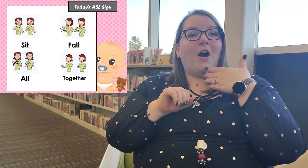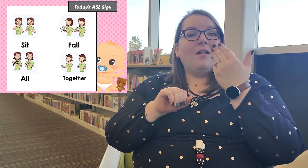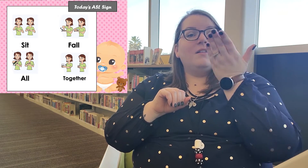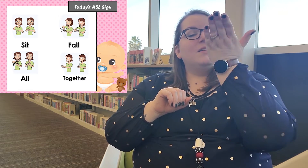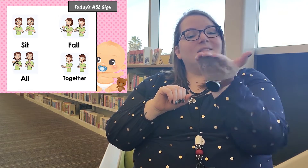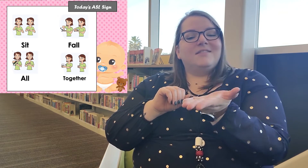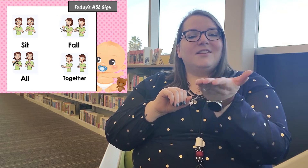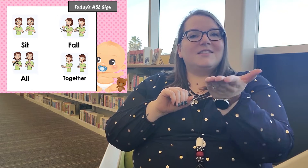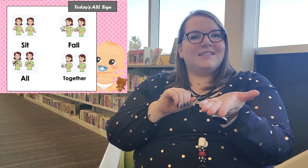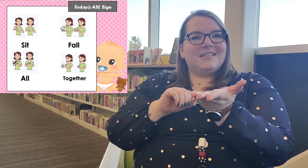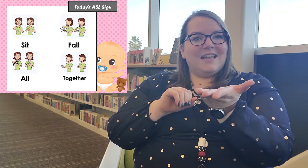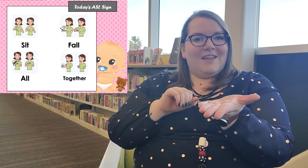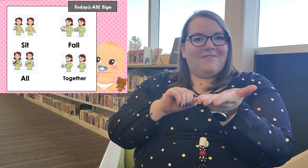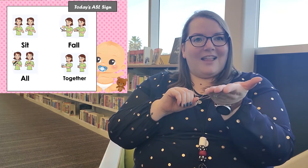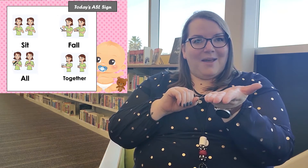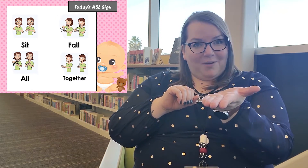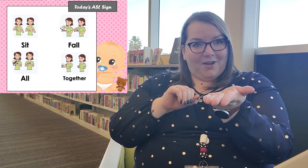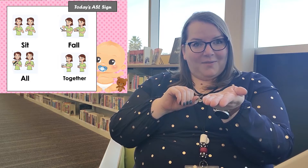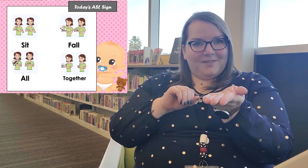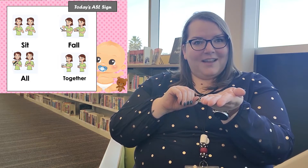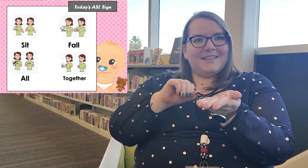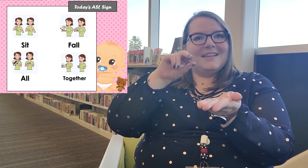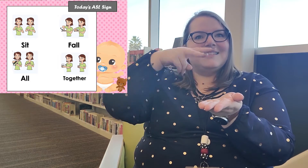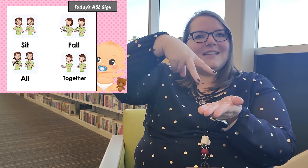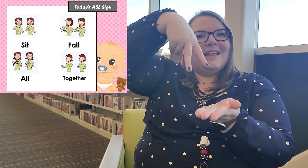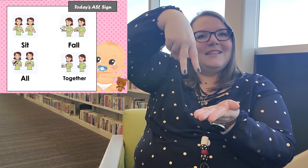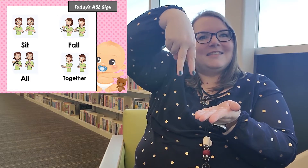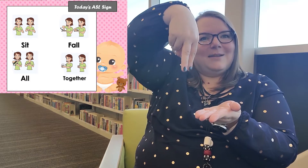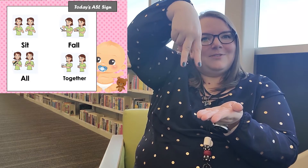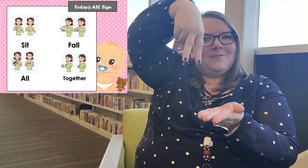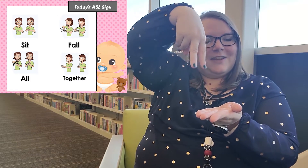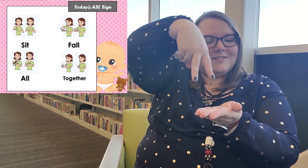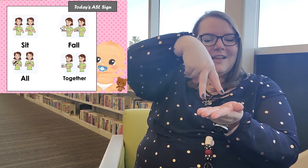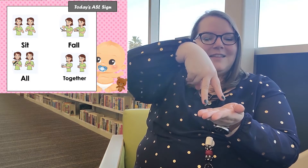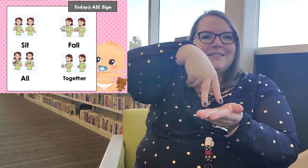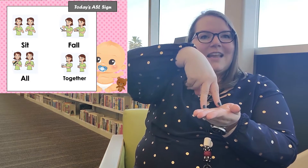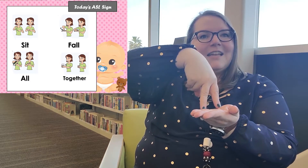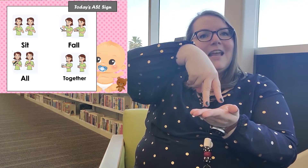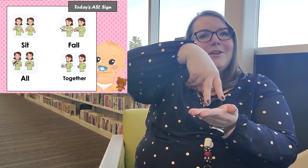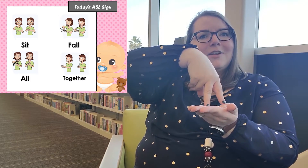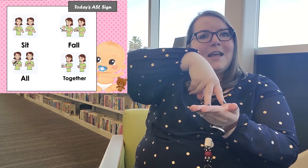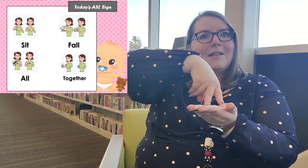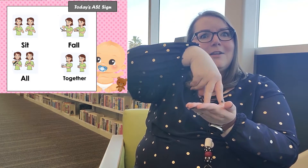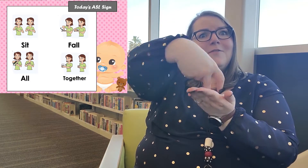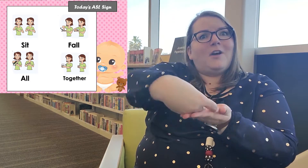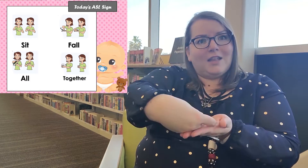so you're just going to take a flat palm palm like this and the same two fingers on this hand and you're going to act like you're falling